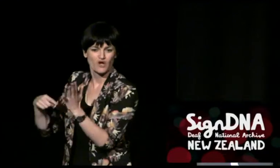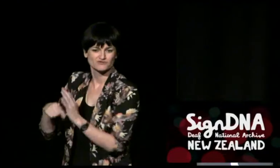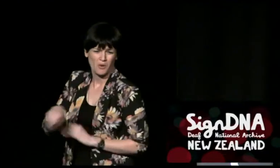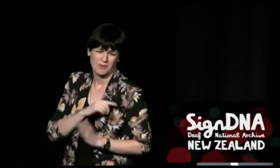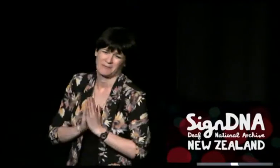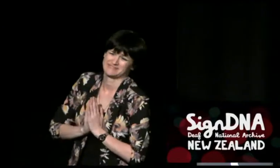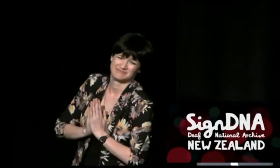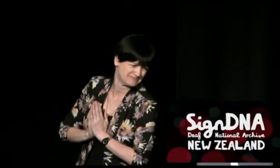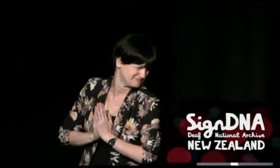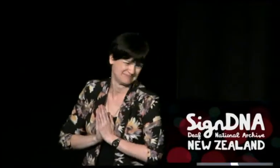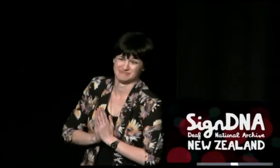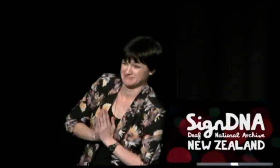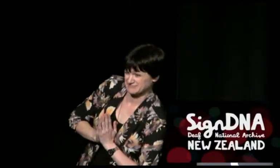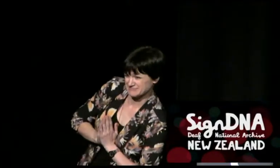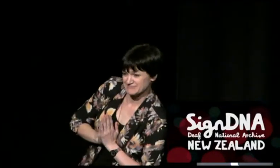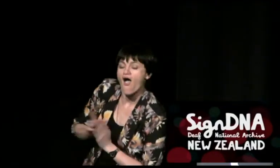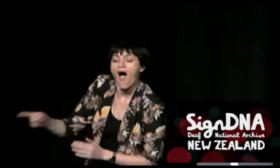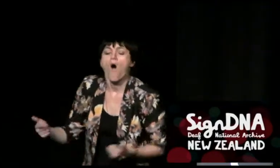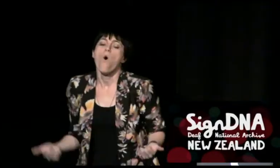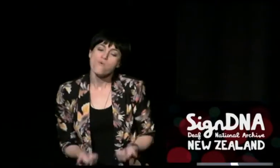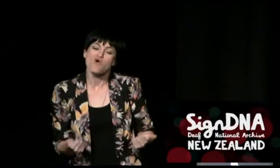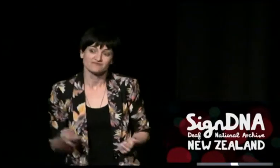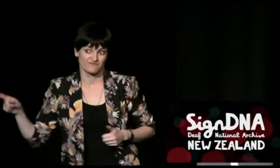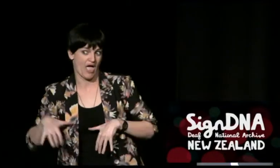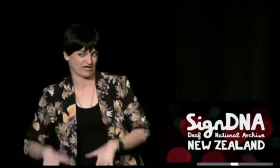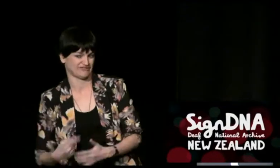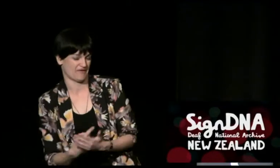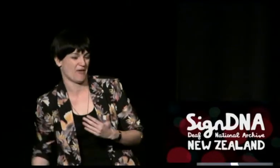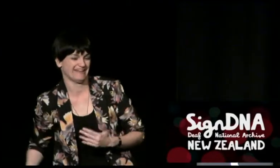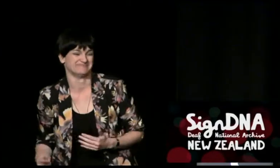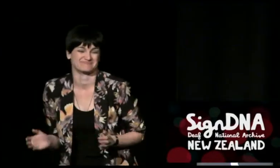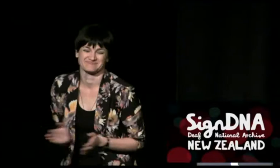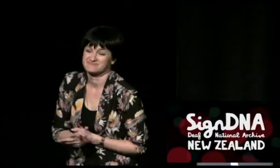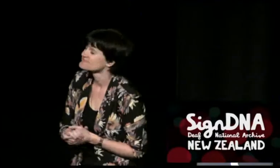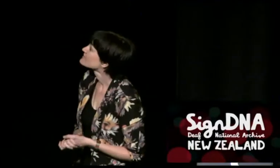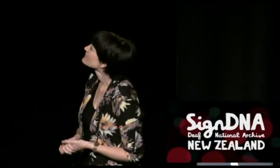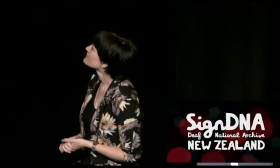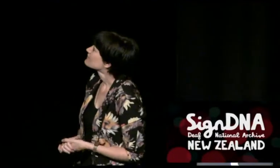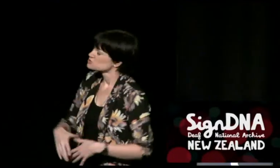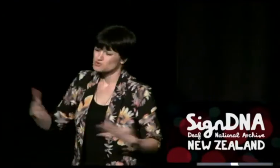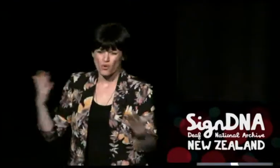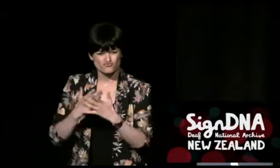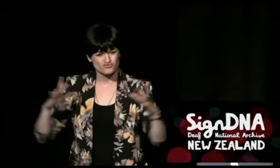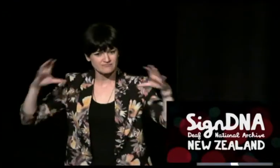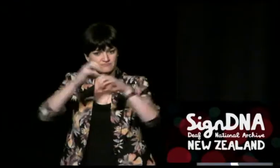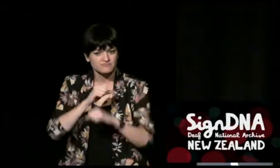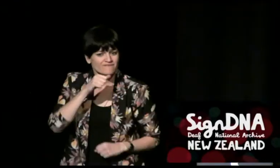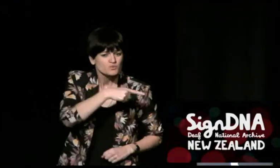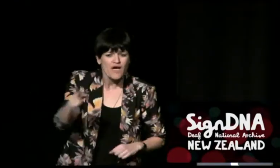you know it is home made contributions we didn't want anything to look too technical so we begged the designer of the font to allow us to use it so we have just got